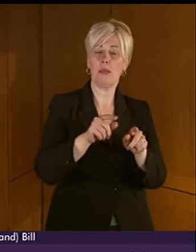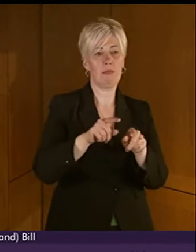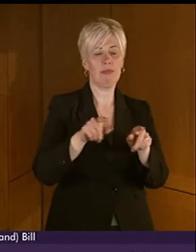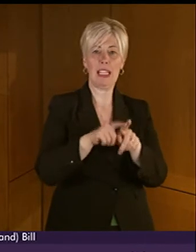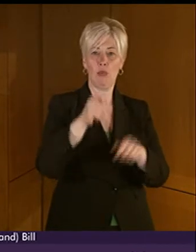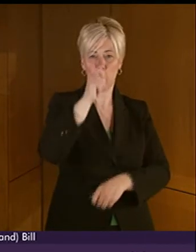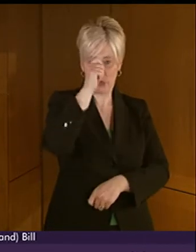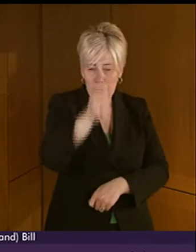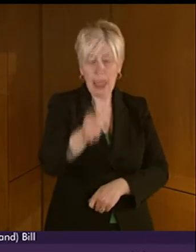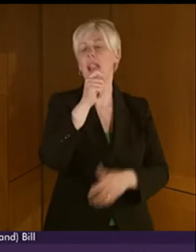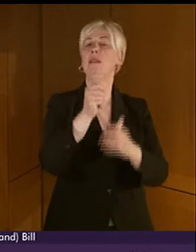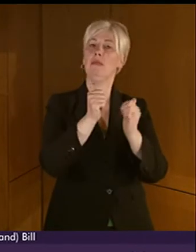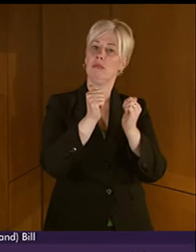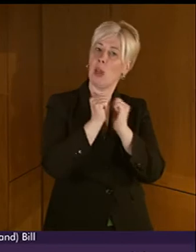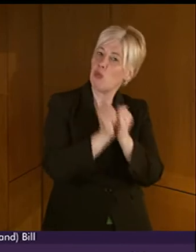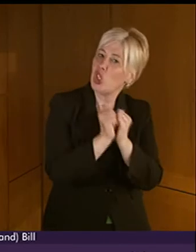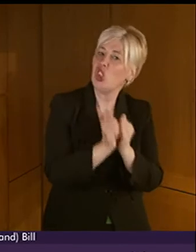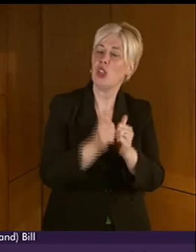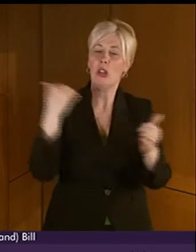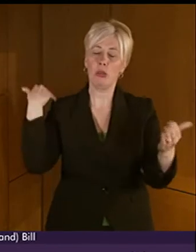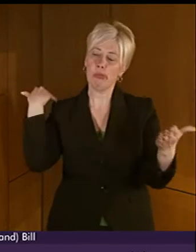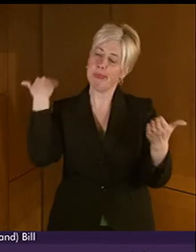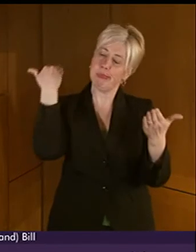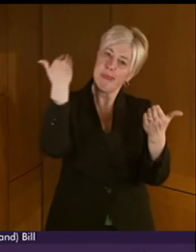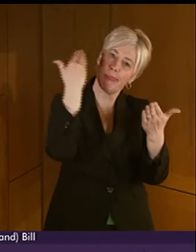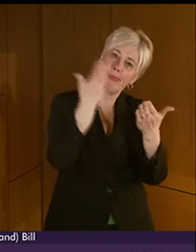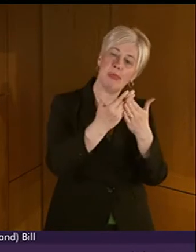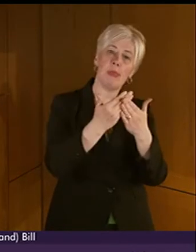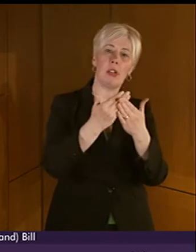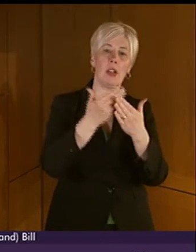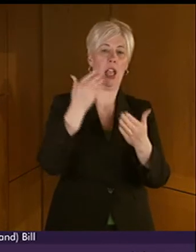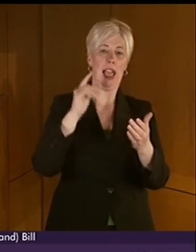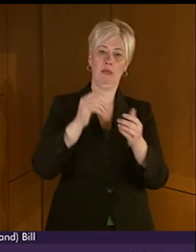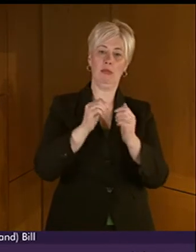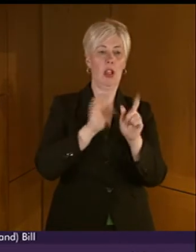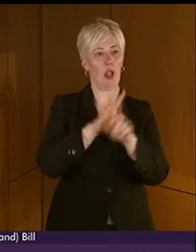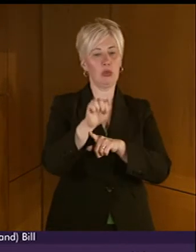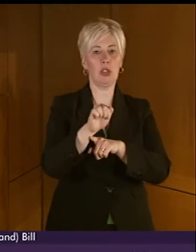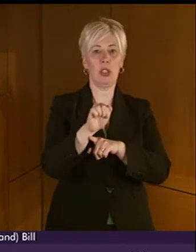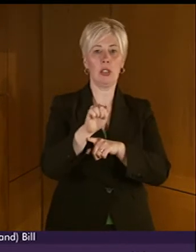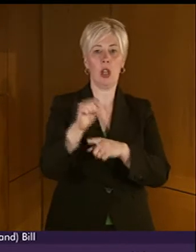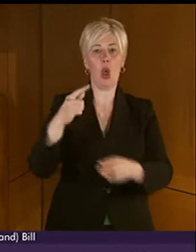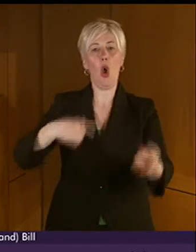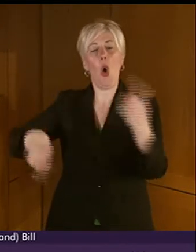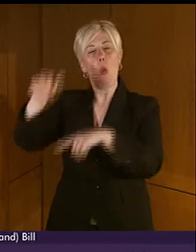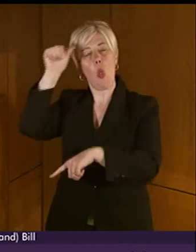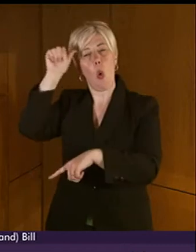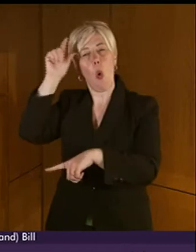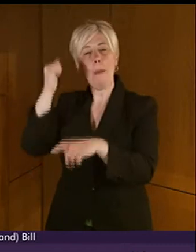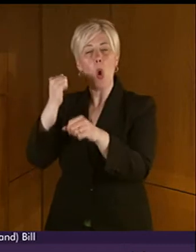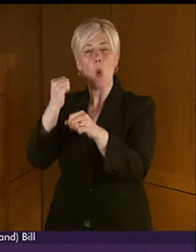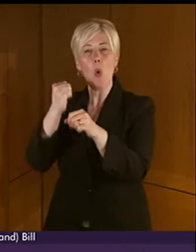appreciation of its long history and culture. We're all familiar to some extent with Gaelic because of dual language